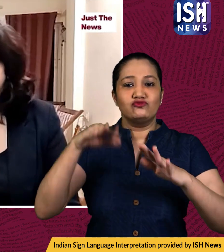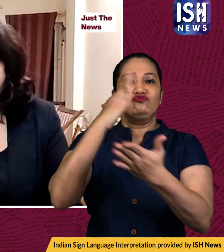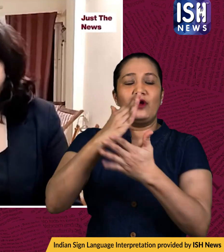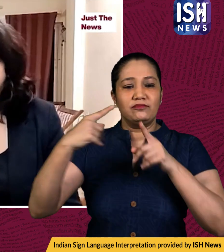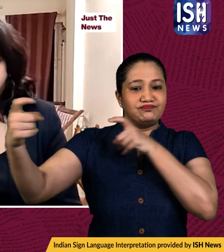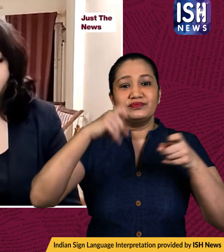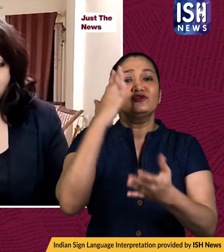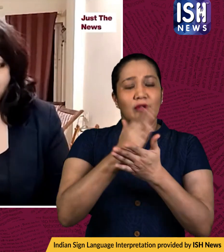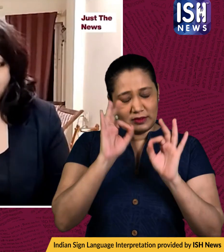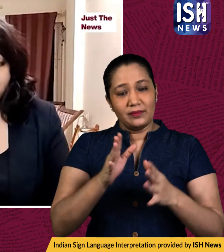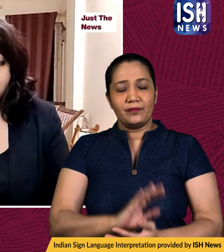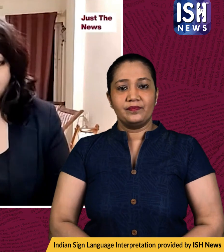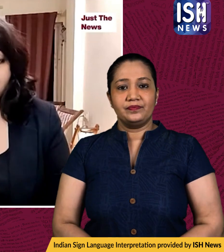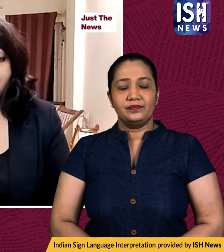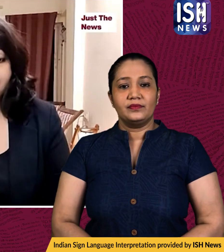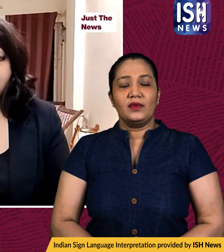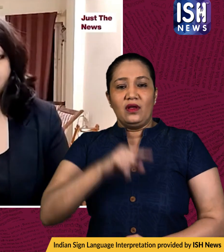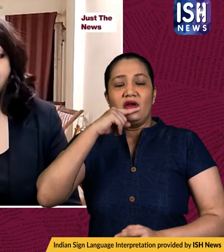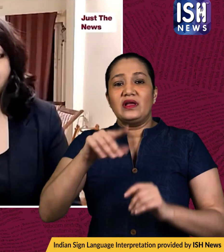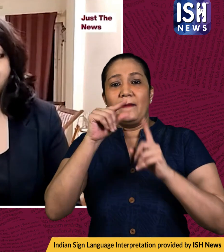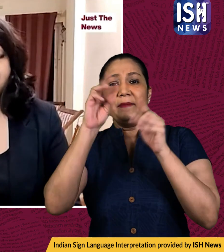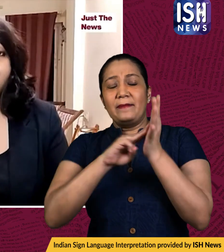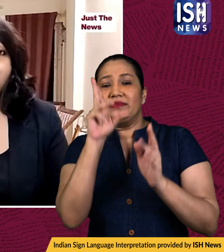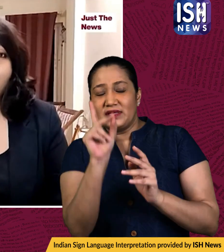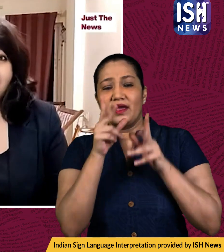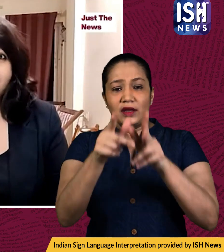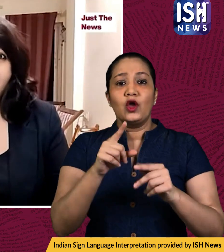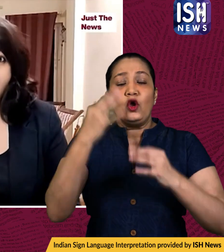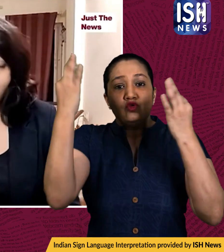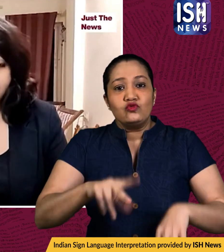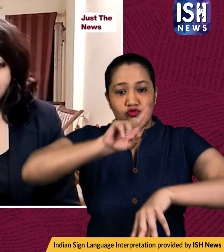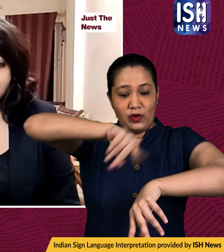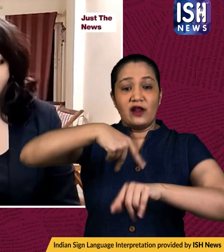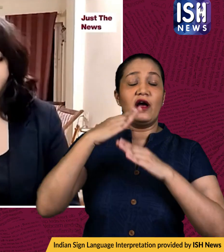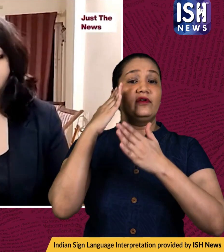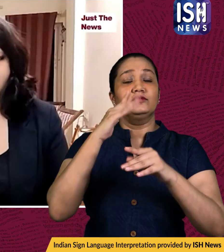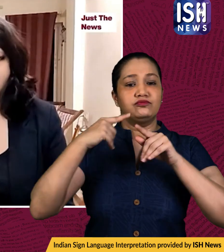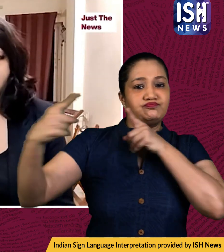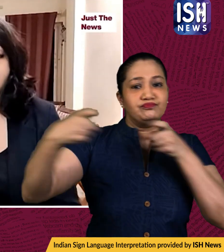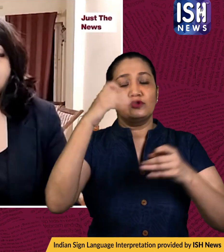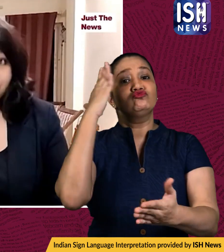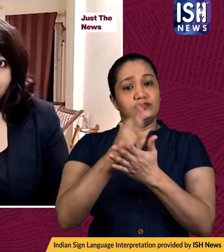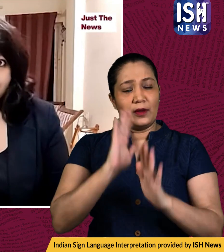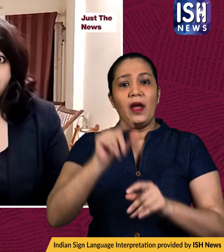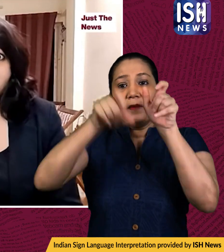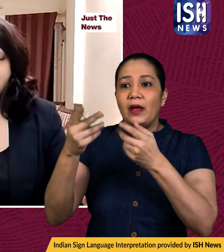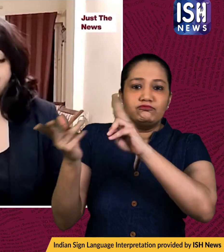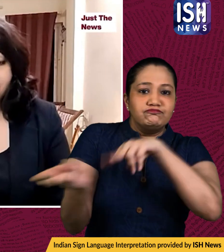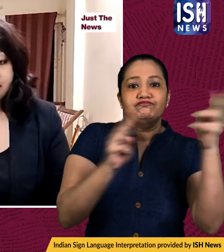ukraine's deputy prime minister said that russia has agreed to a new 12 hour ceasefire to allow civilians to flee